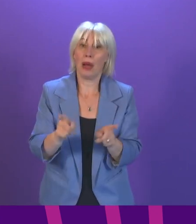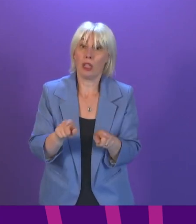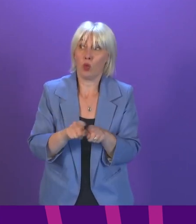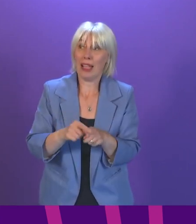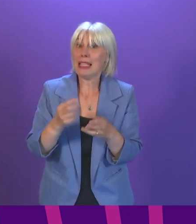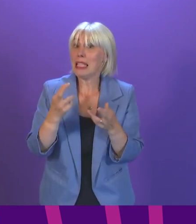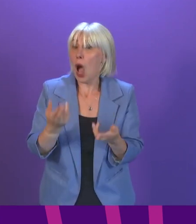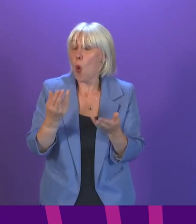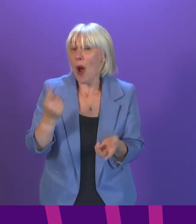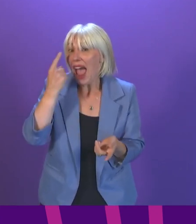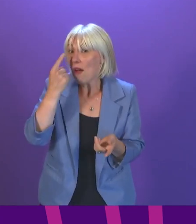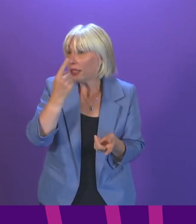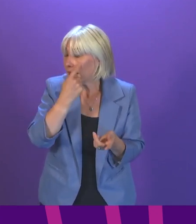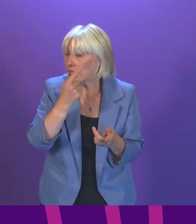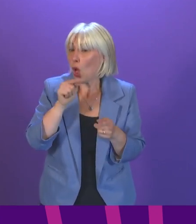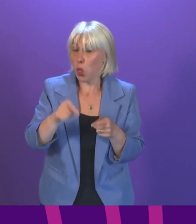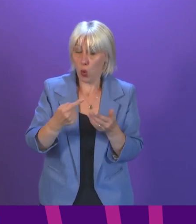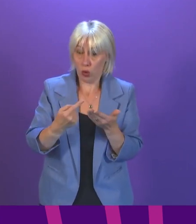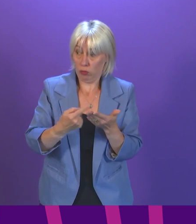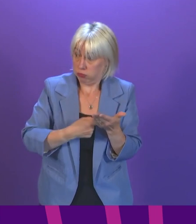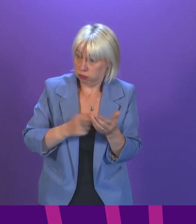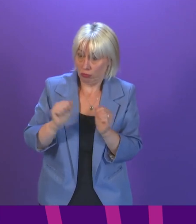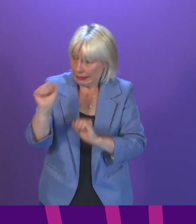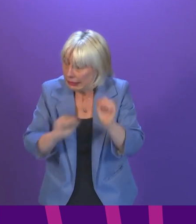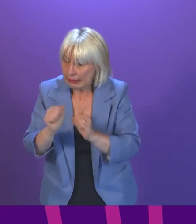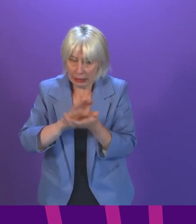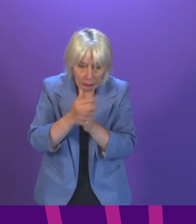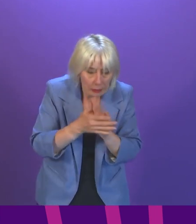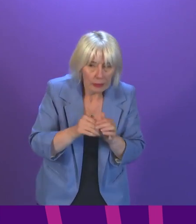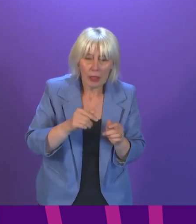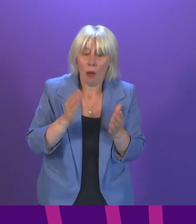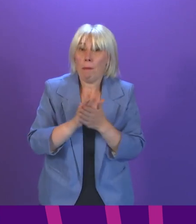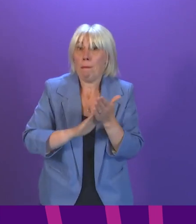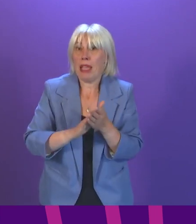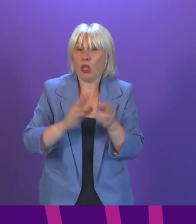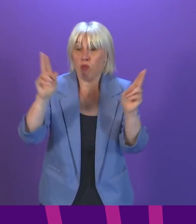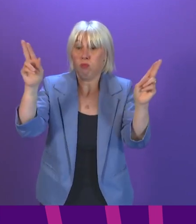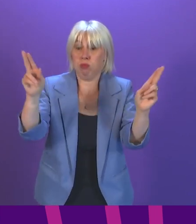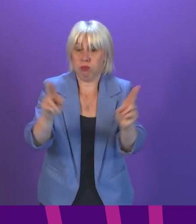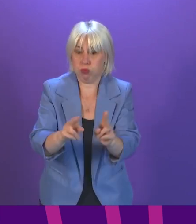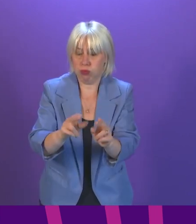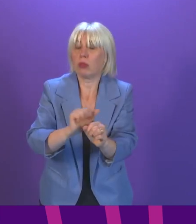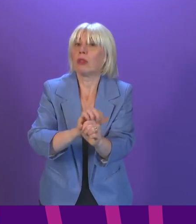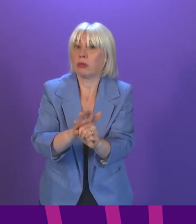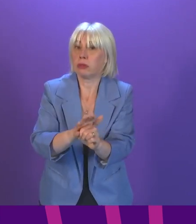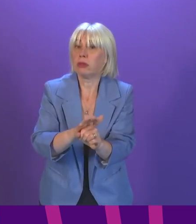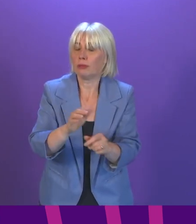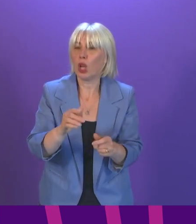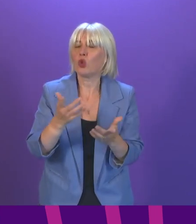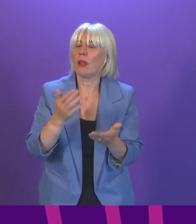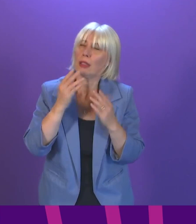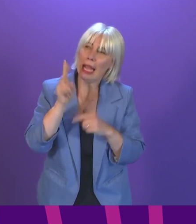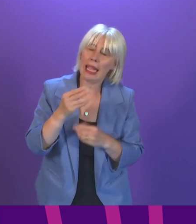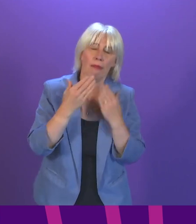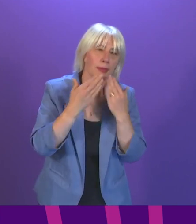are seeing the evidence of the difference these measures make in our most recent data. So let me end by again thanking everyone who is